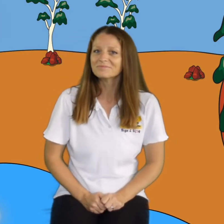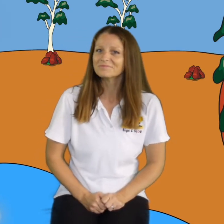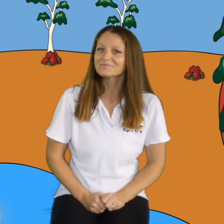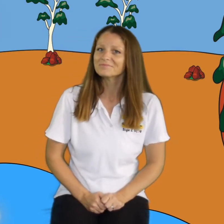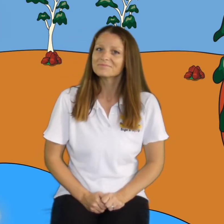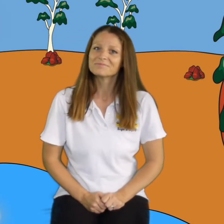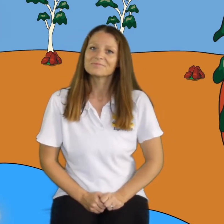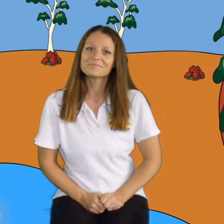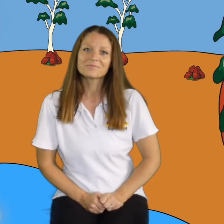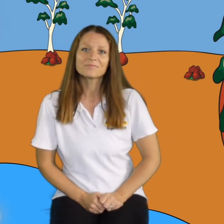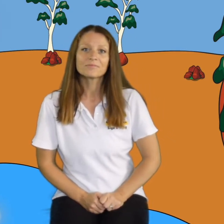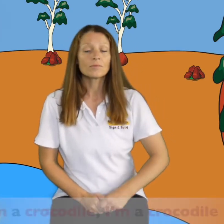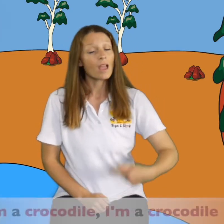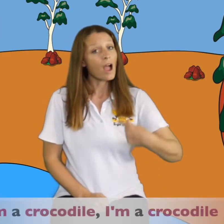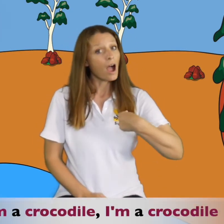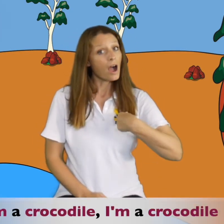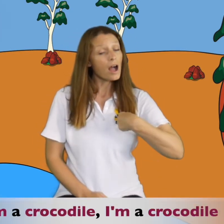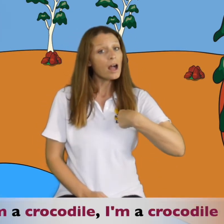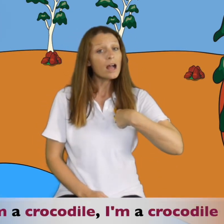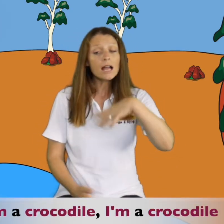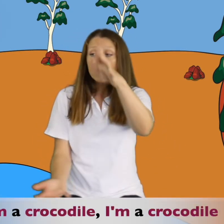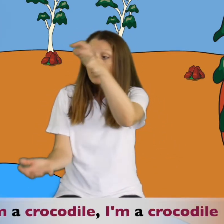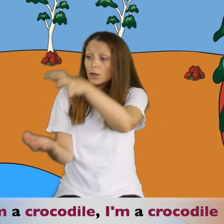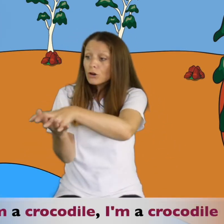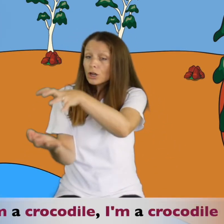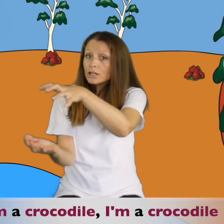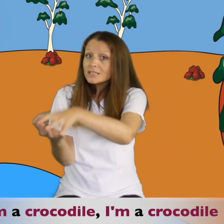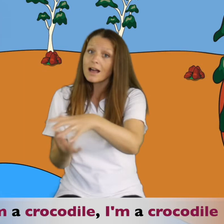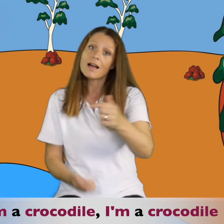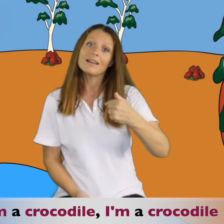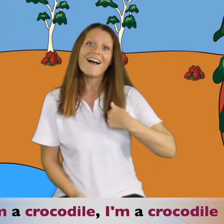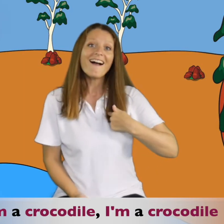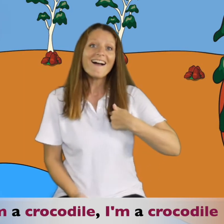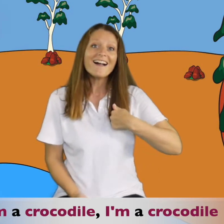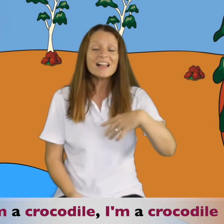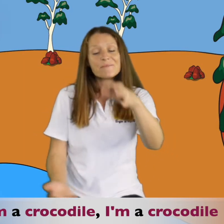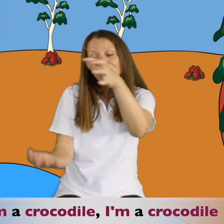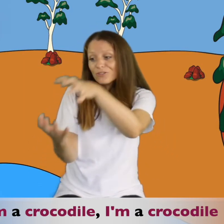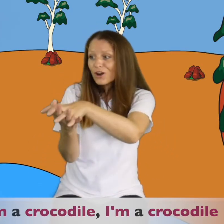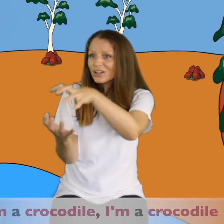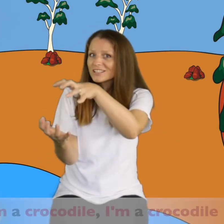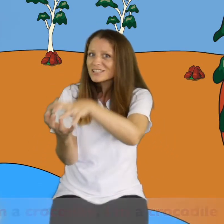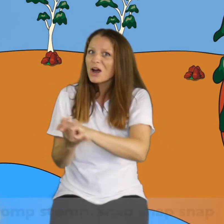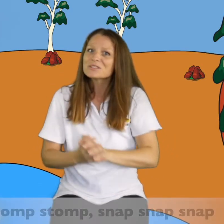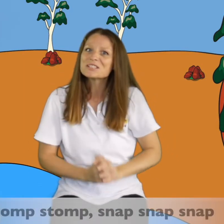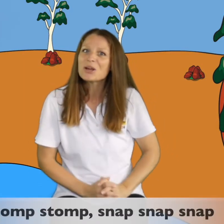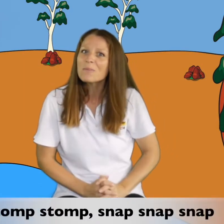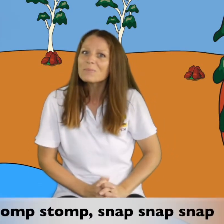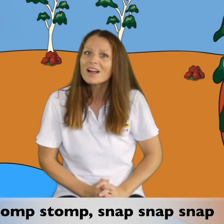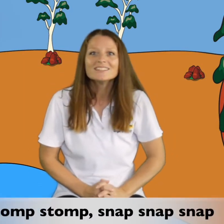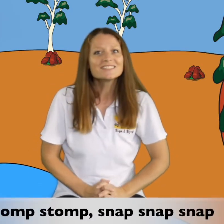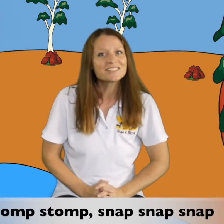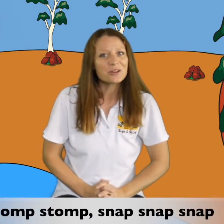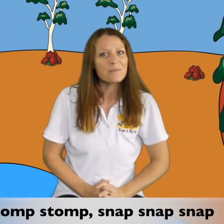and now I'm a crocodile. I'm a crocodile. Stomp, stomp.